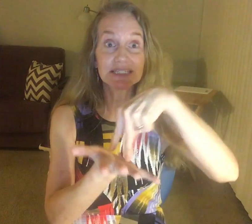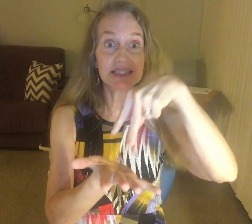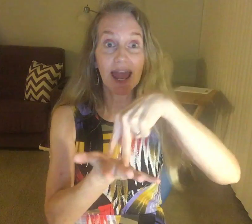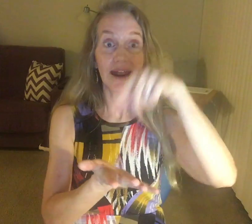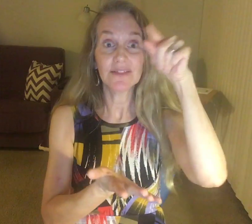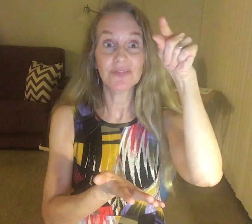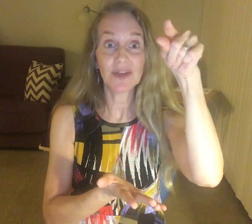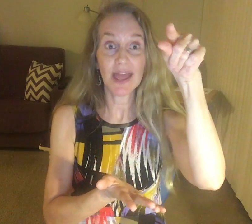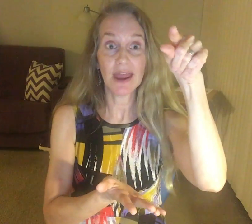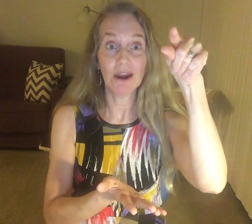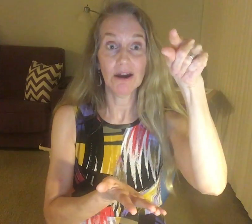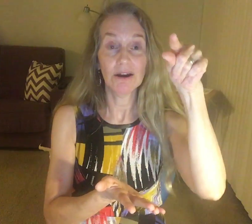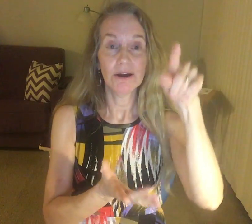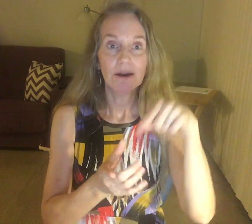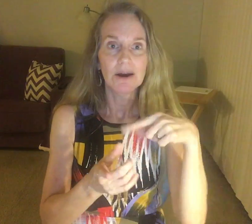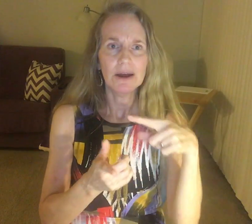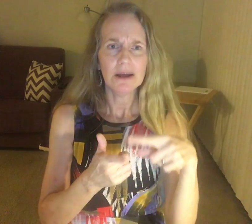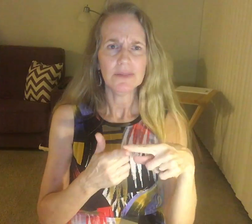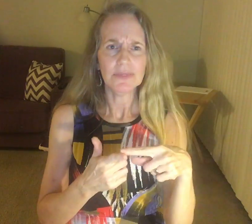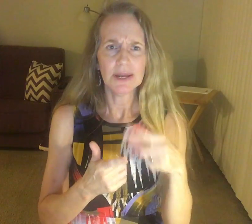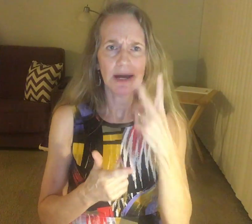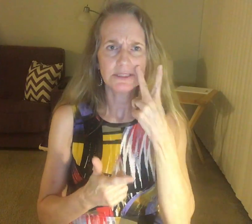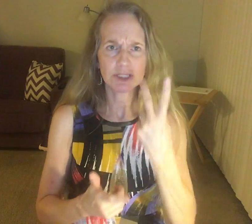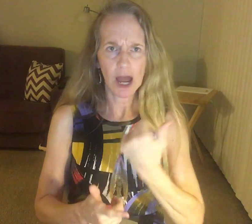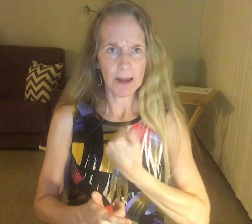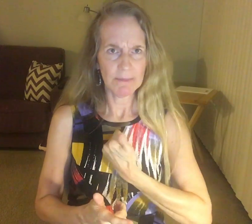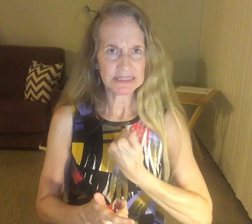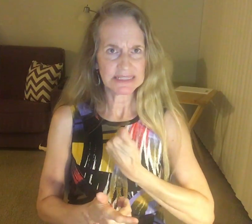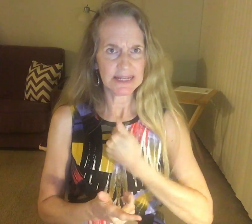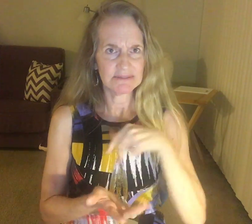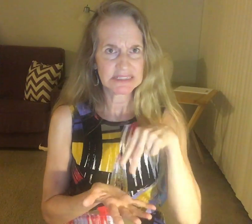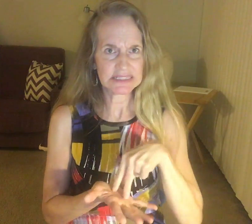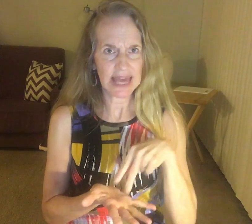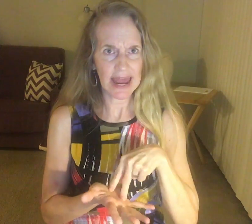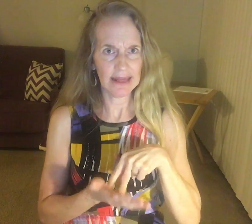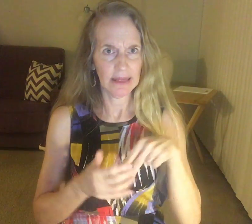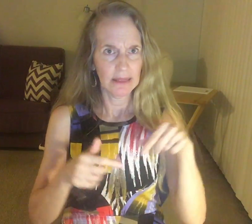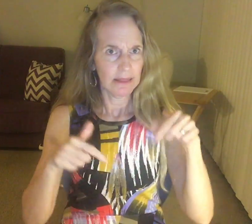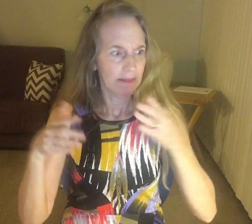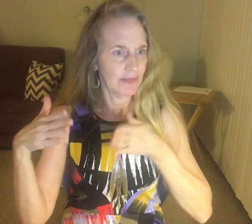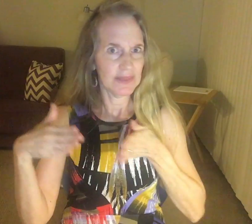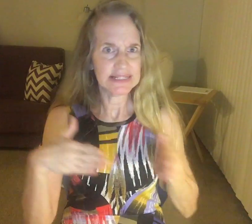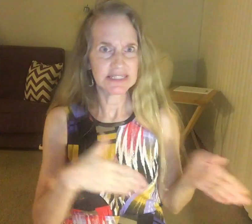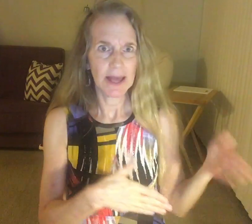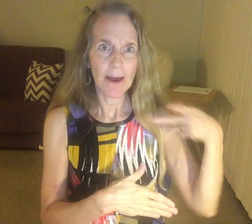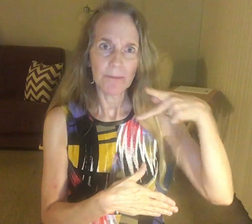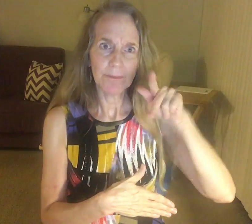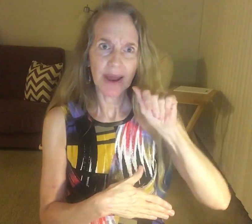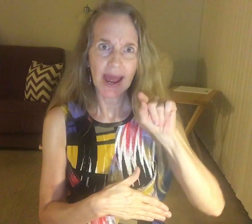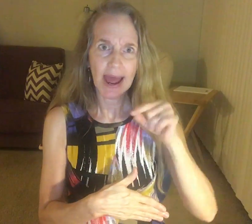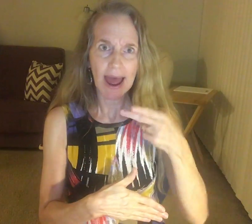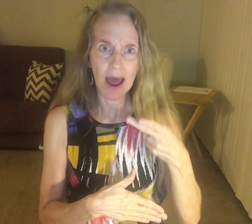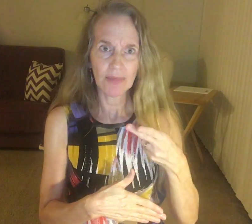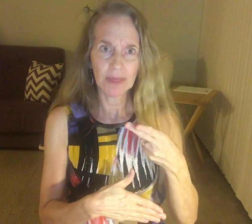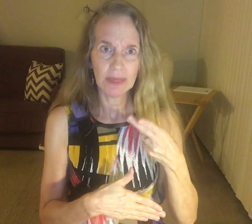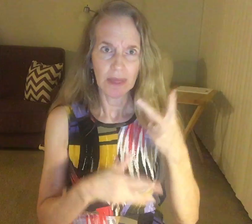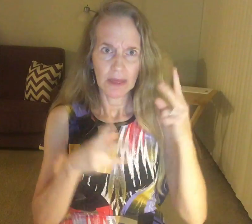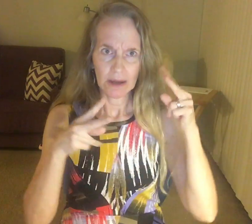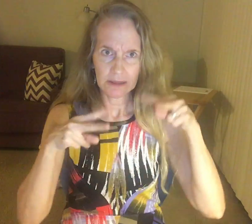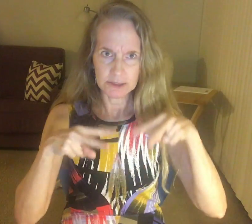stayed there. Then I saw a message of Satan, this past. I